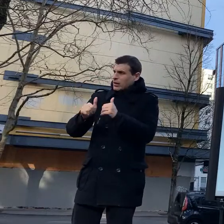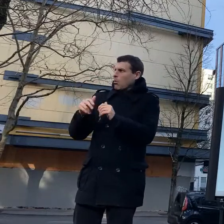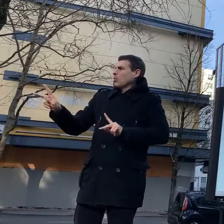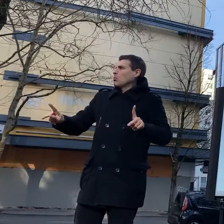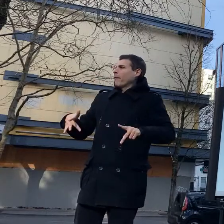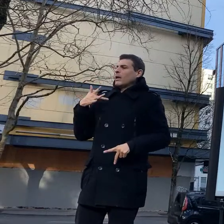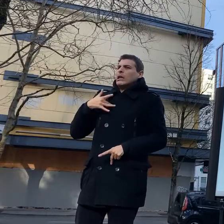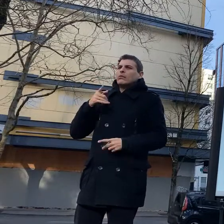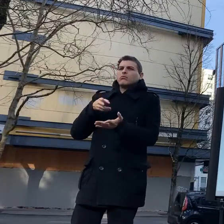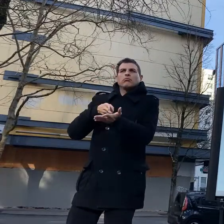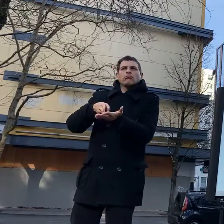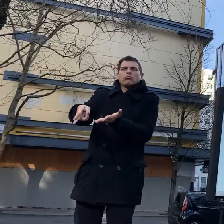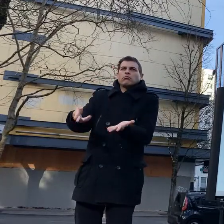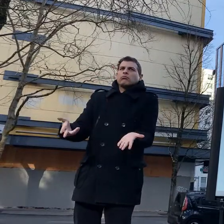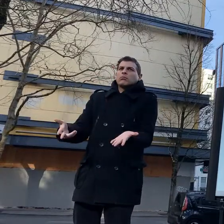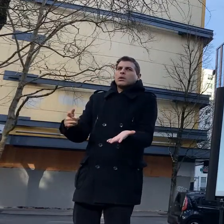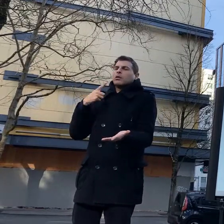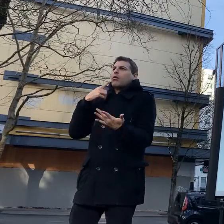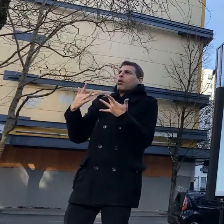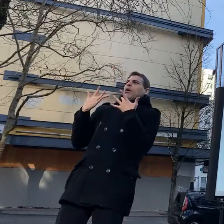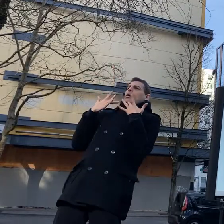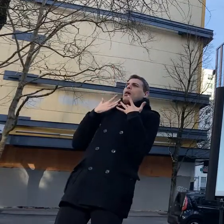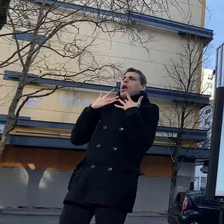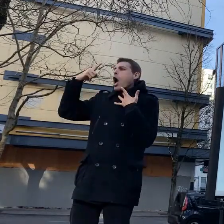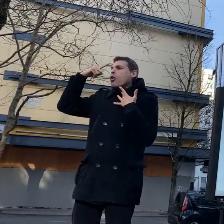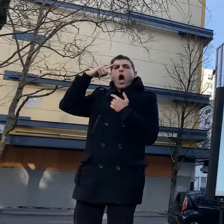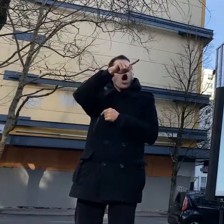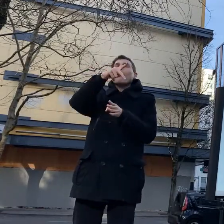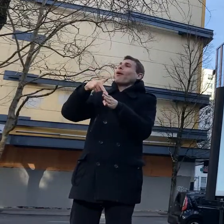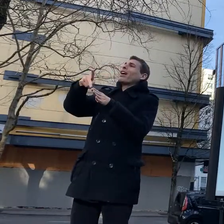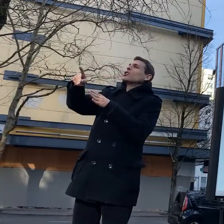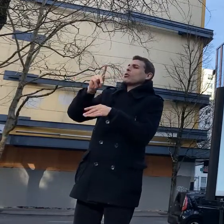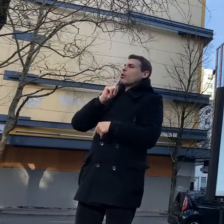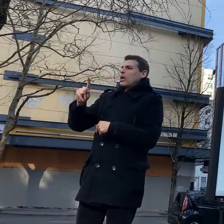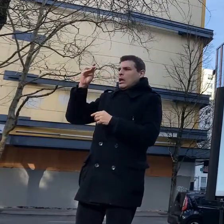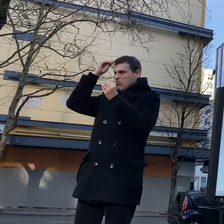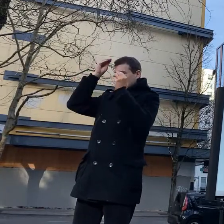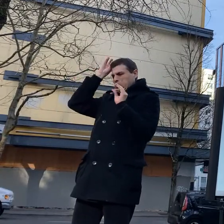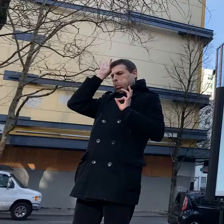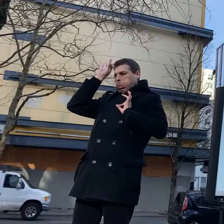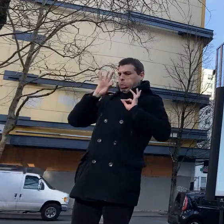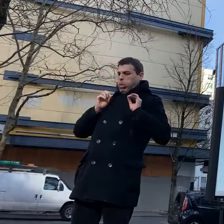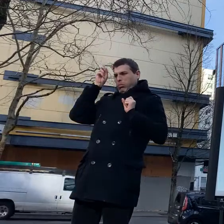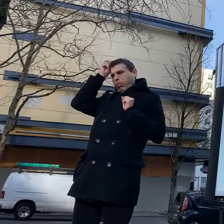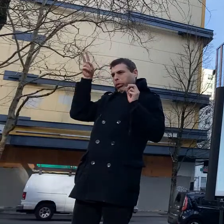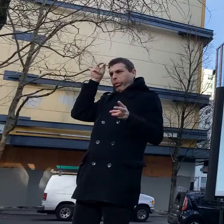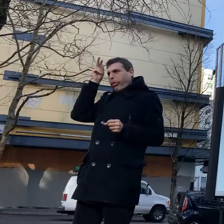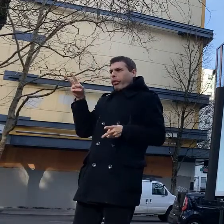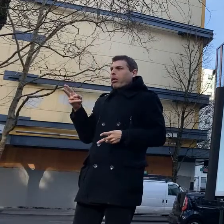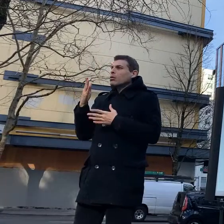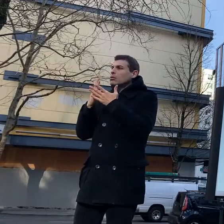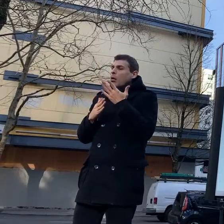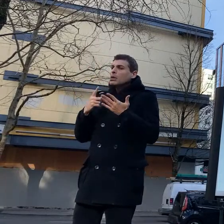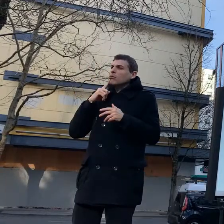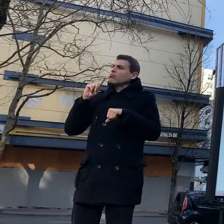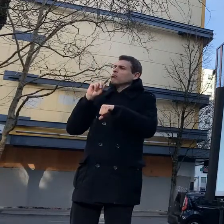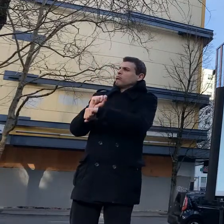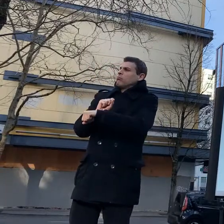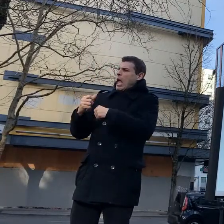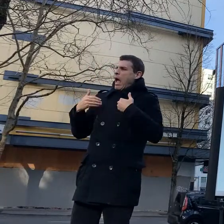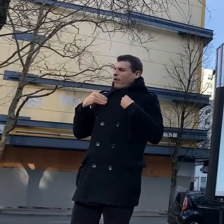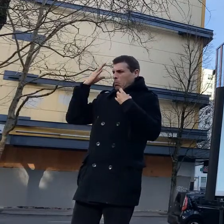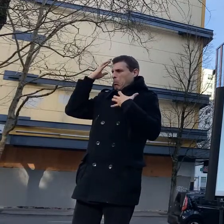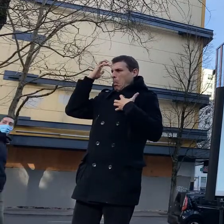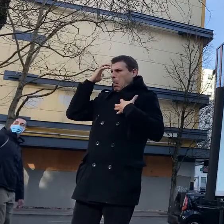hours or days later this is all so well